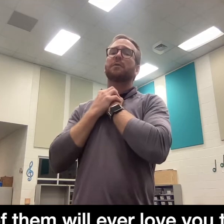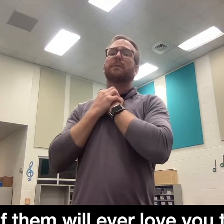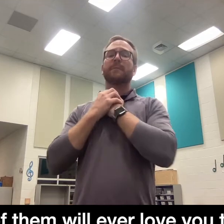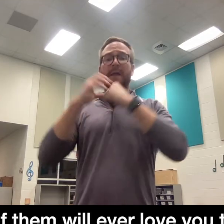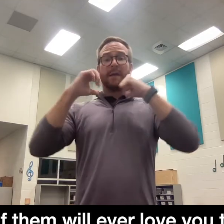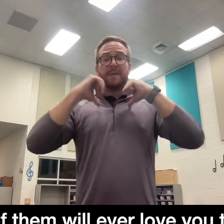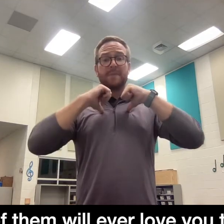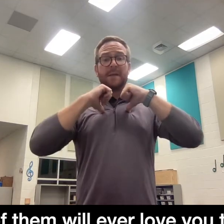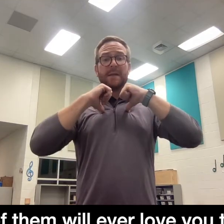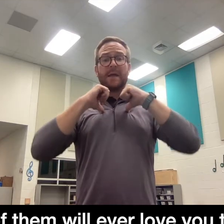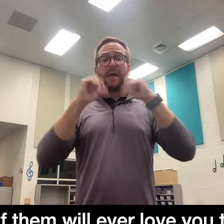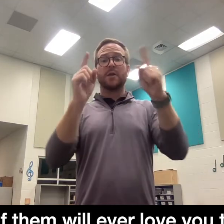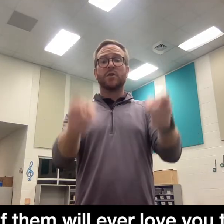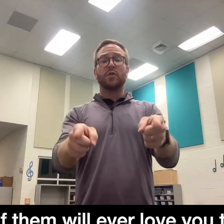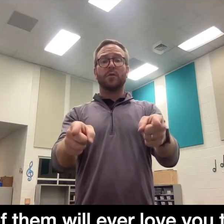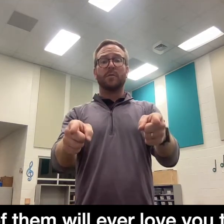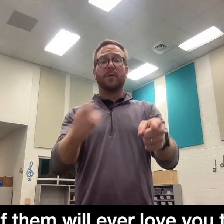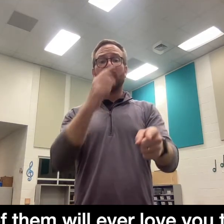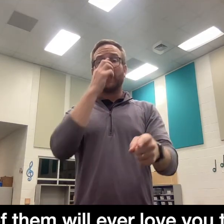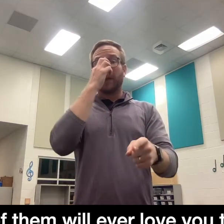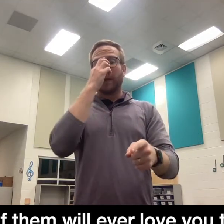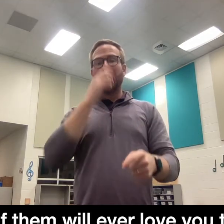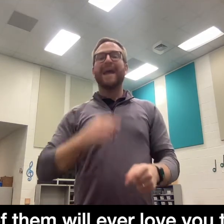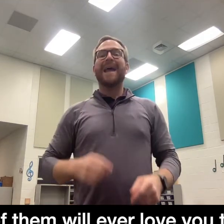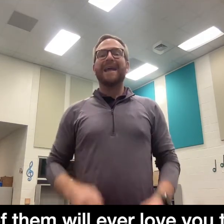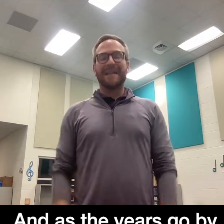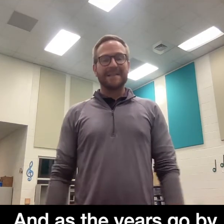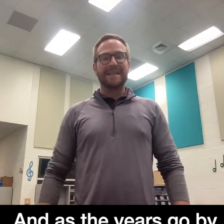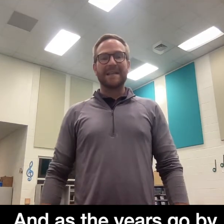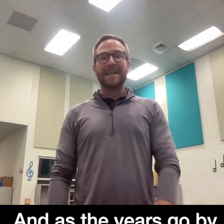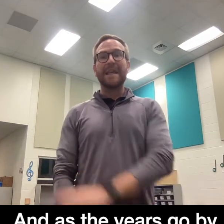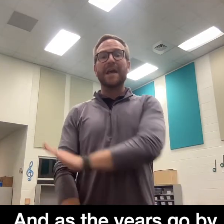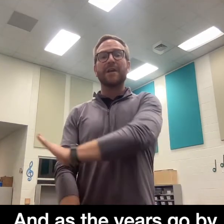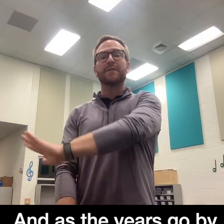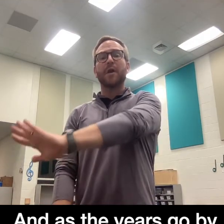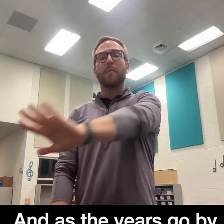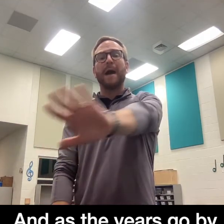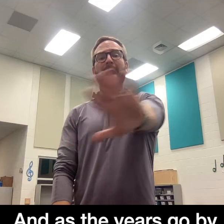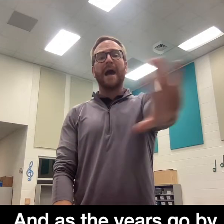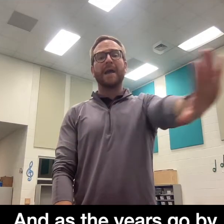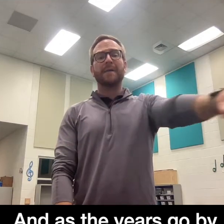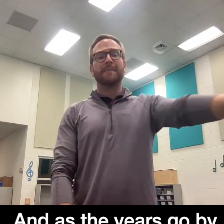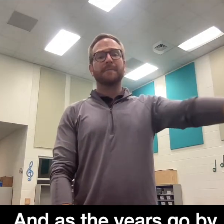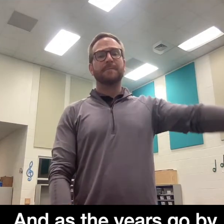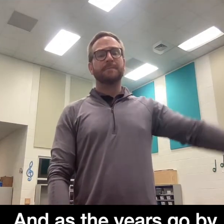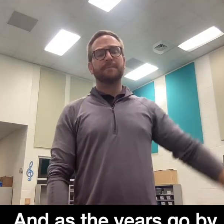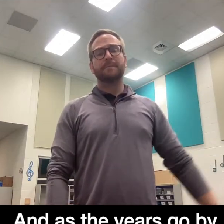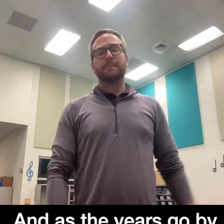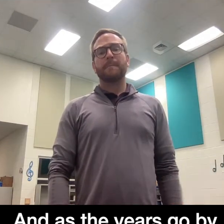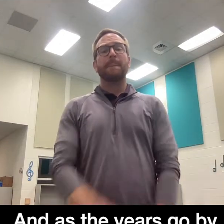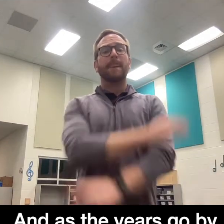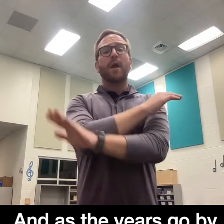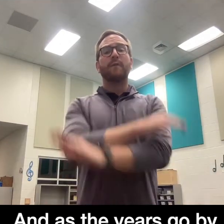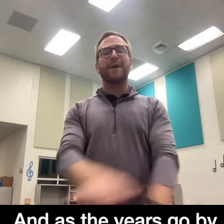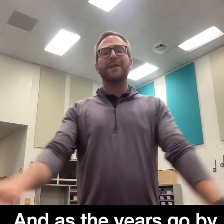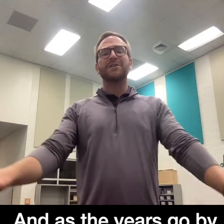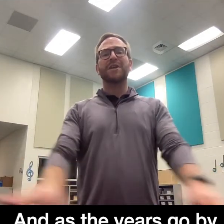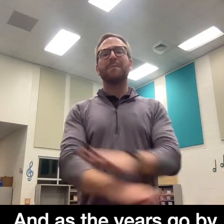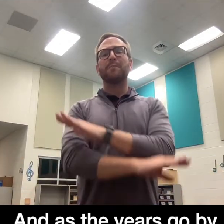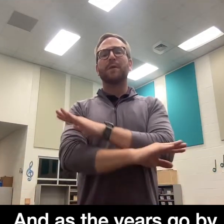it's me and you boy and as the years go by our friendship will